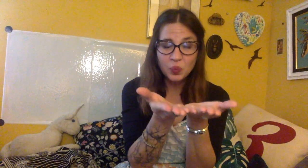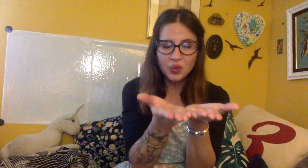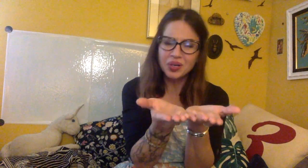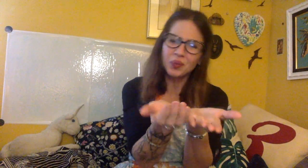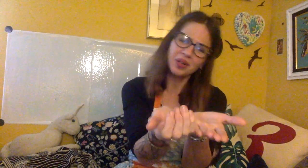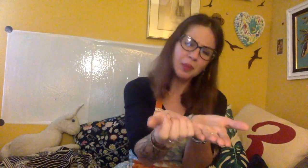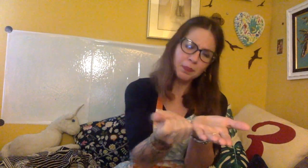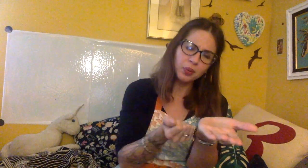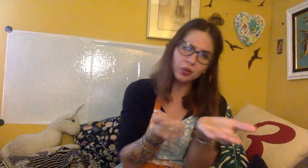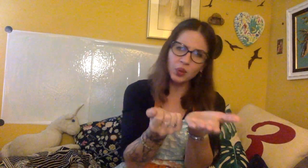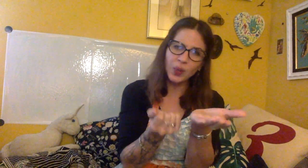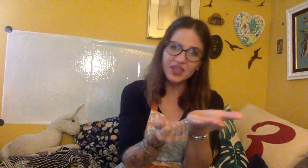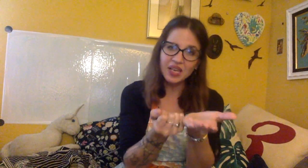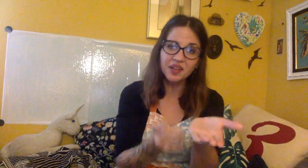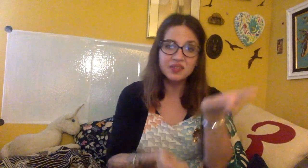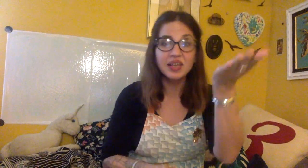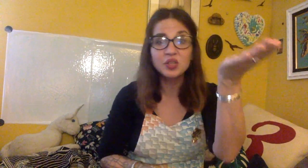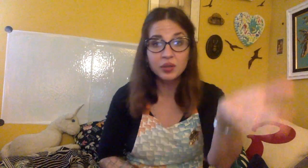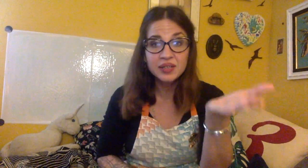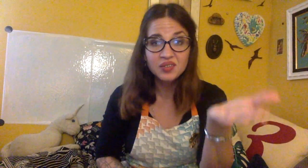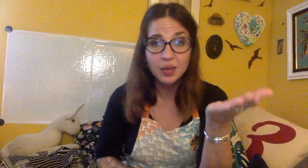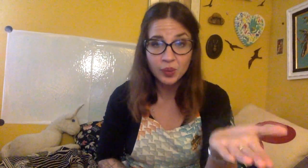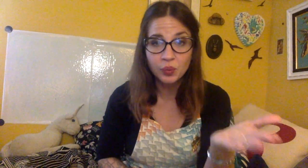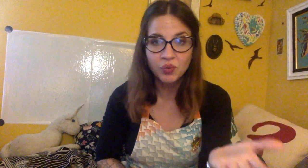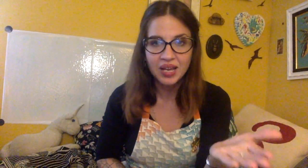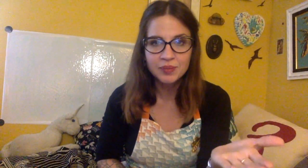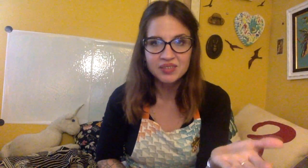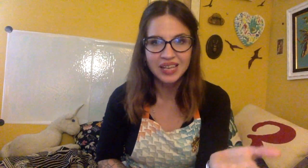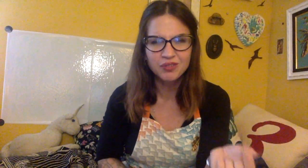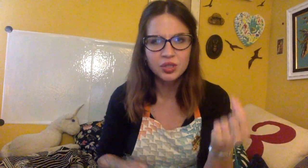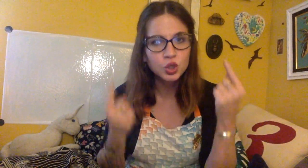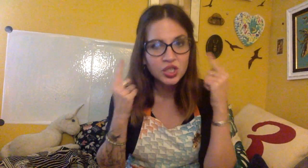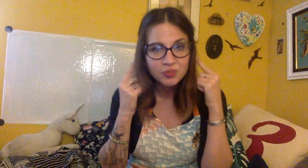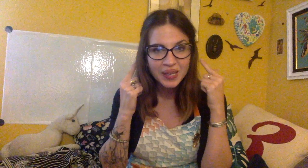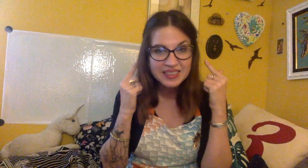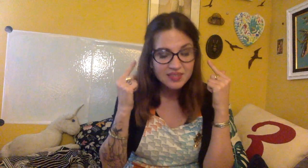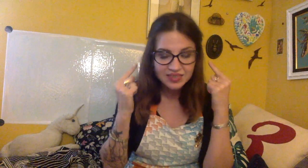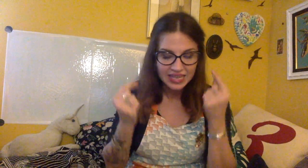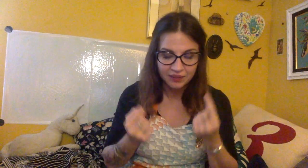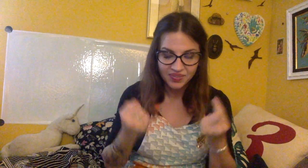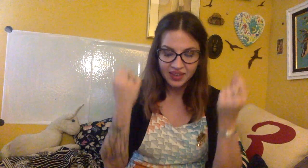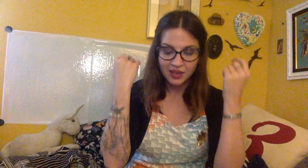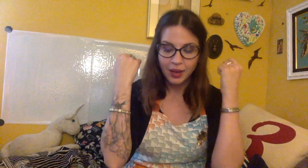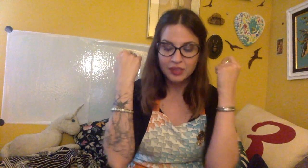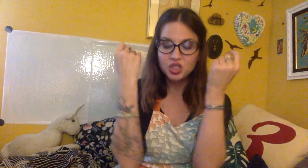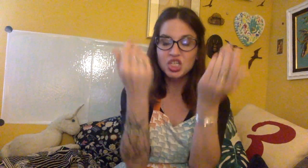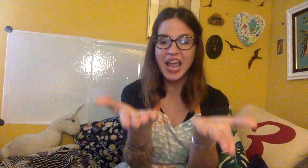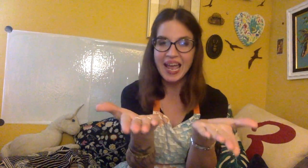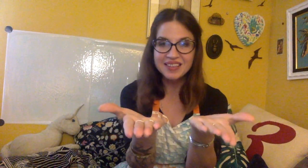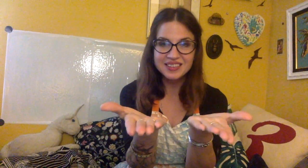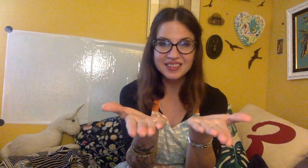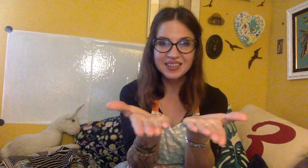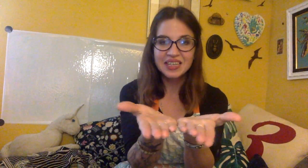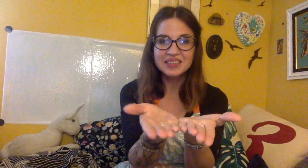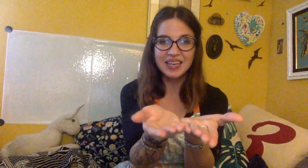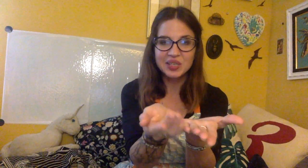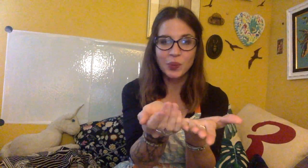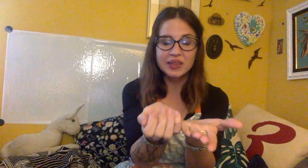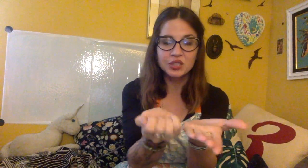word and we're going to pull away the onset and you're going to tell me what rhyme is left just by listening. Chat. Take away the